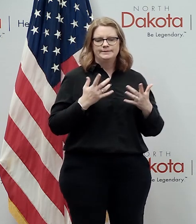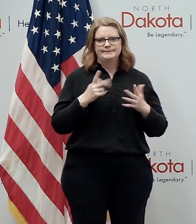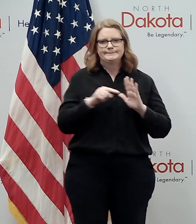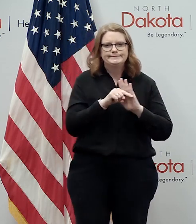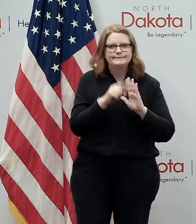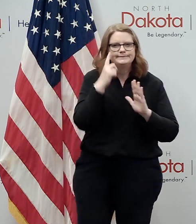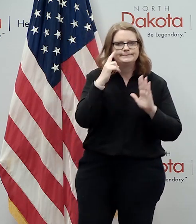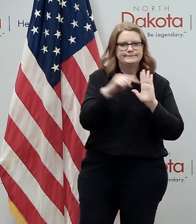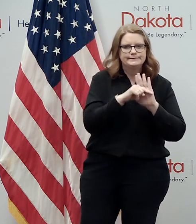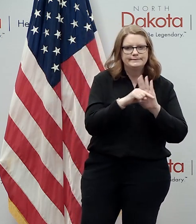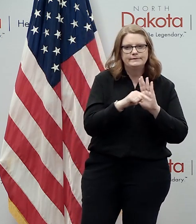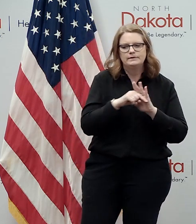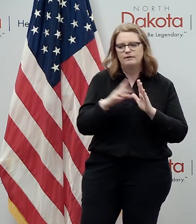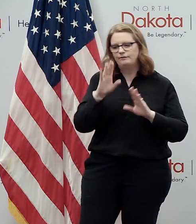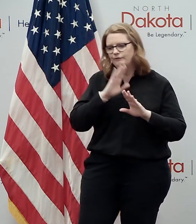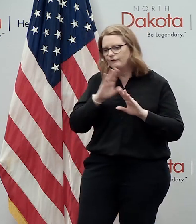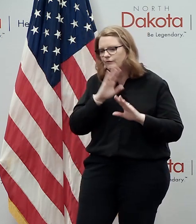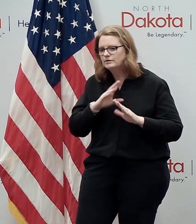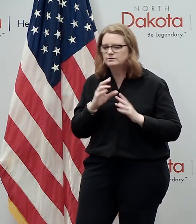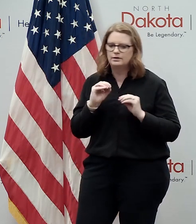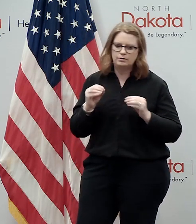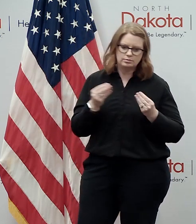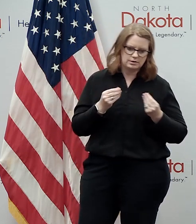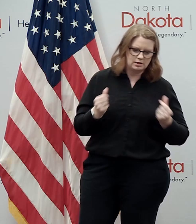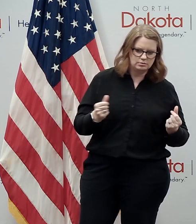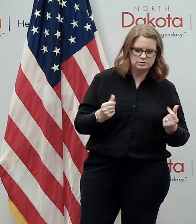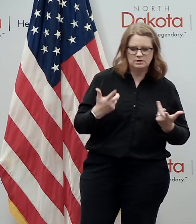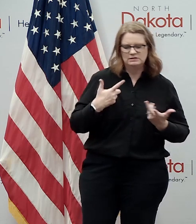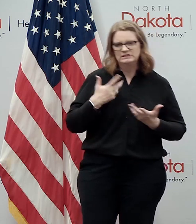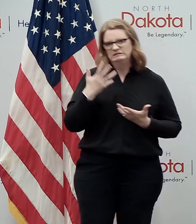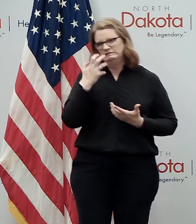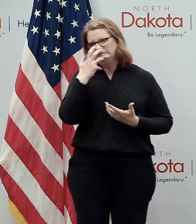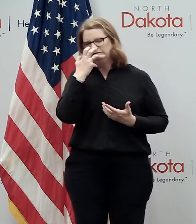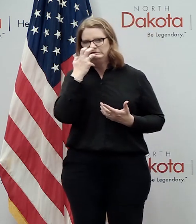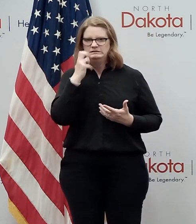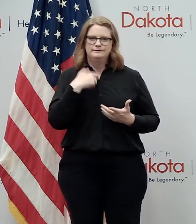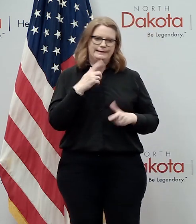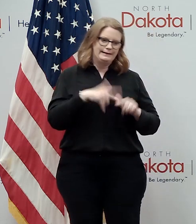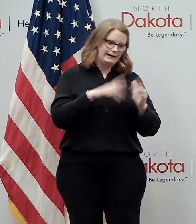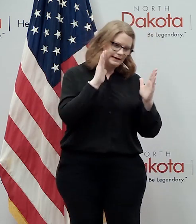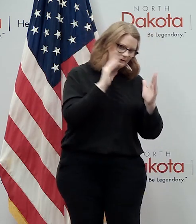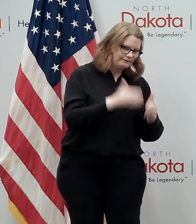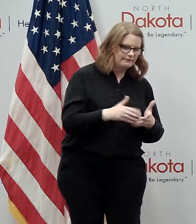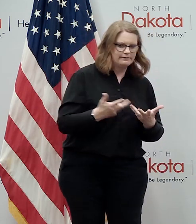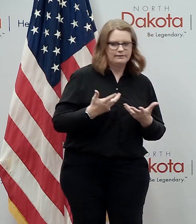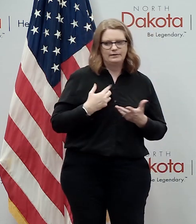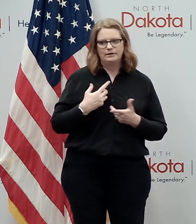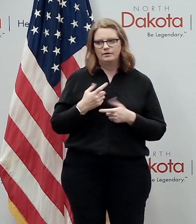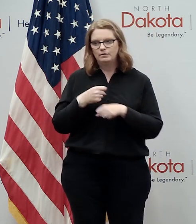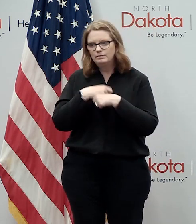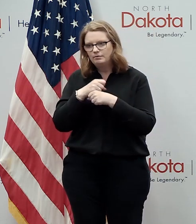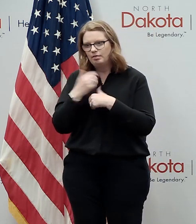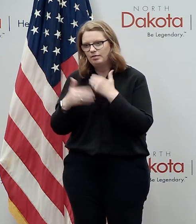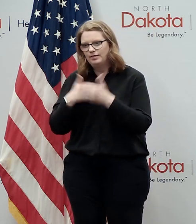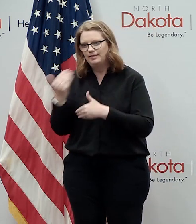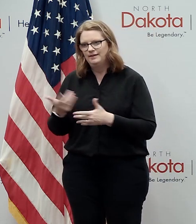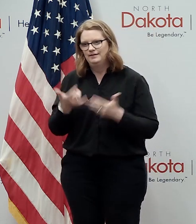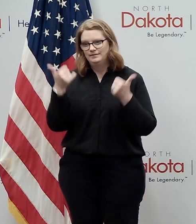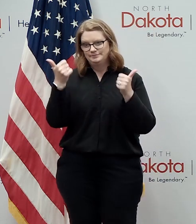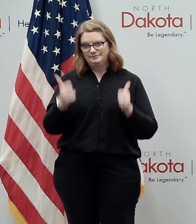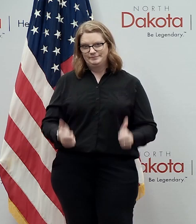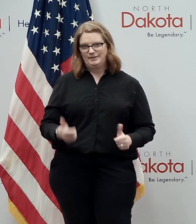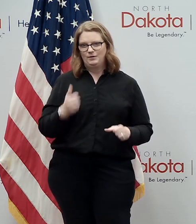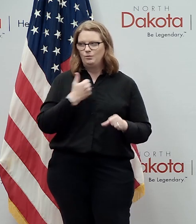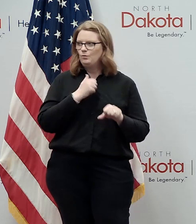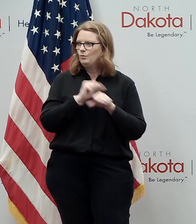feeling trapped or frustrated believing there's no solution increased irritability poor concentration reduced productivity uh deteriorating personal work